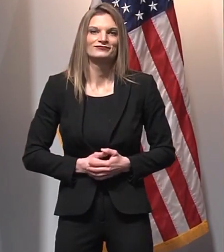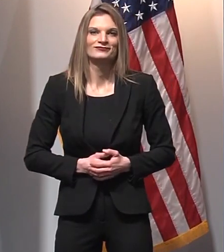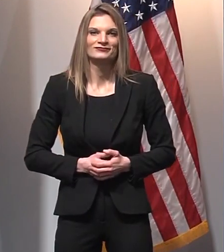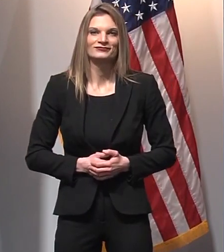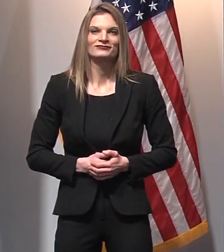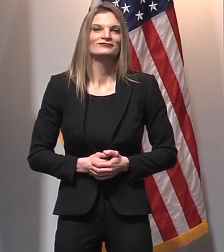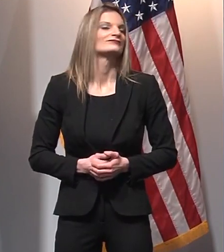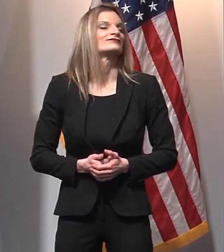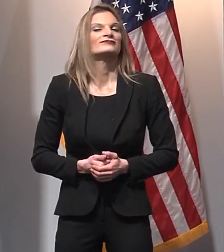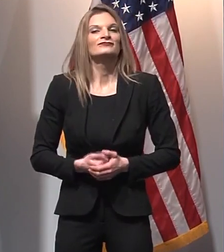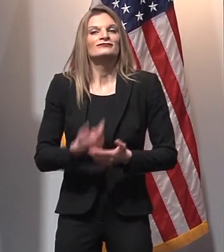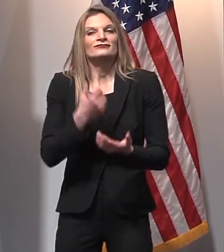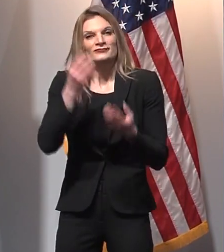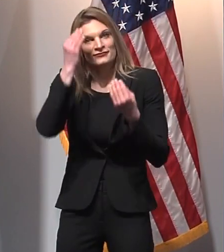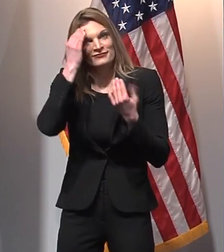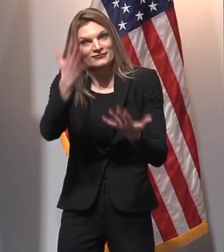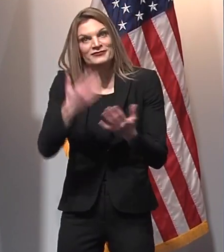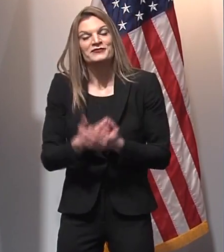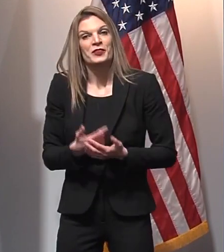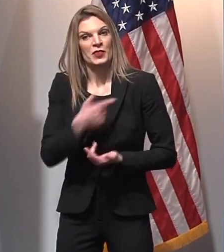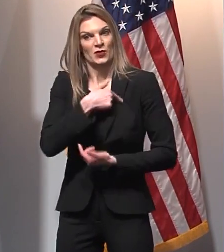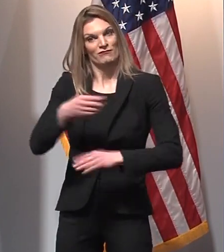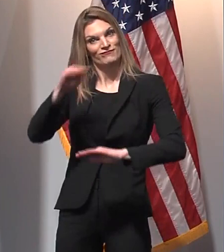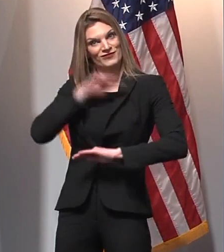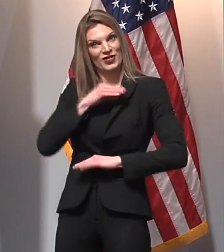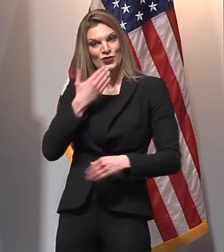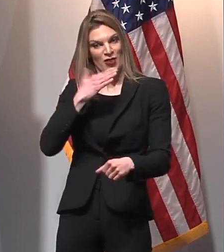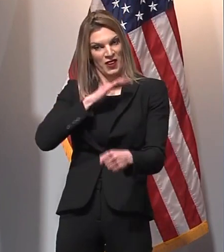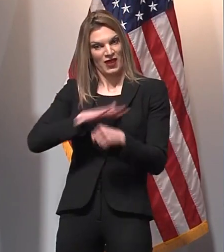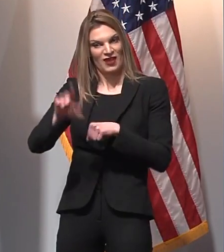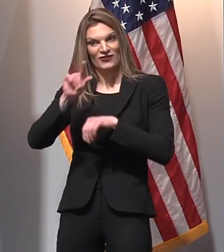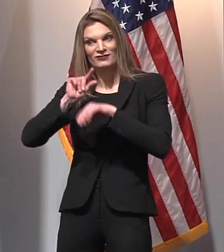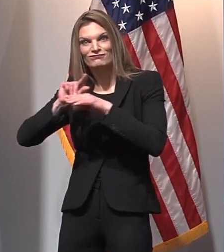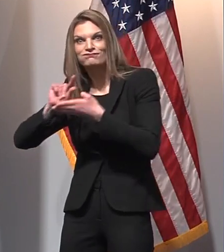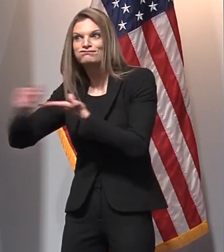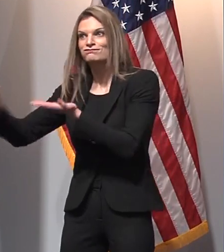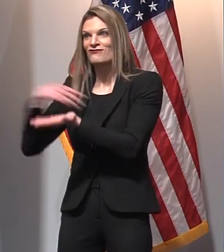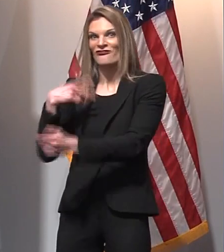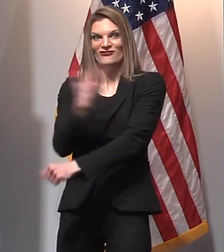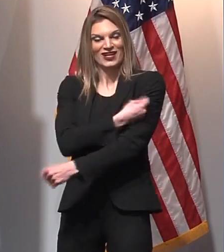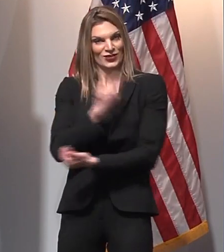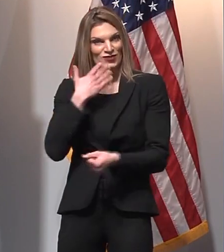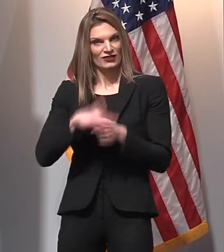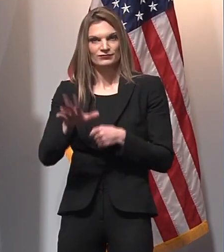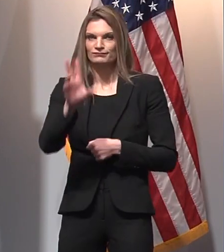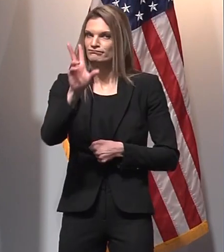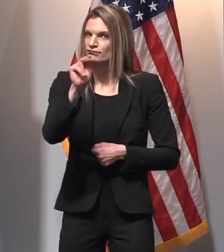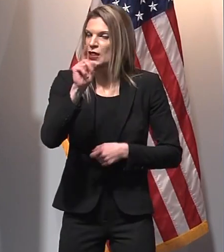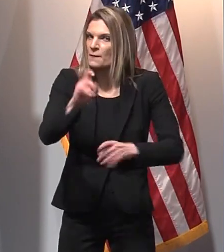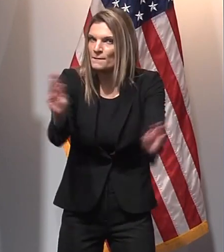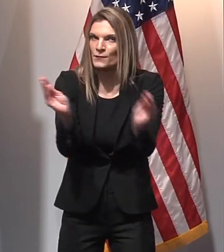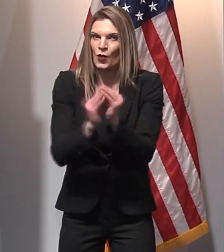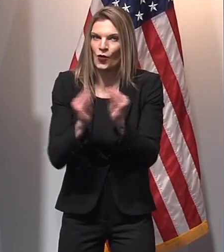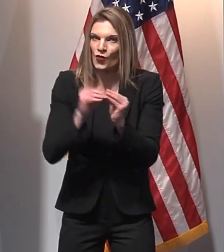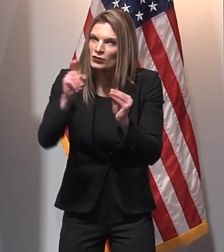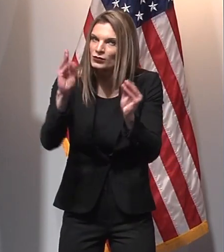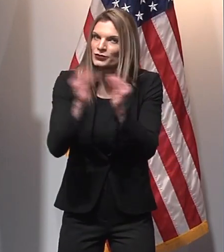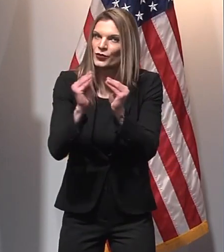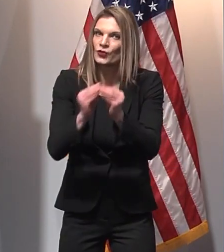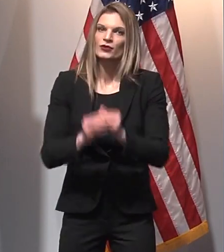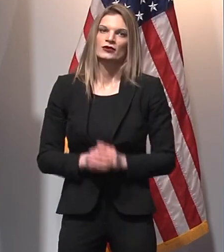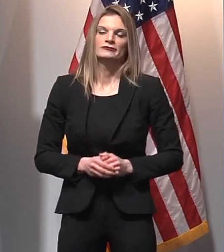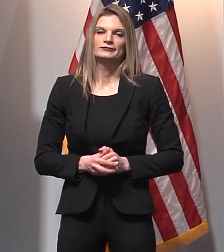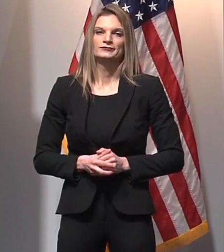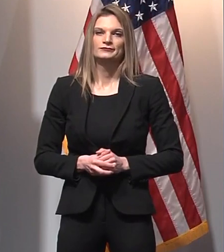But we still do not have nearly enough vaccine to be able to get every Michigander who is currently eligible an appointment at this